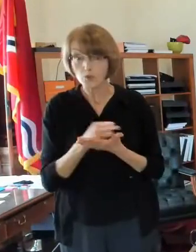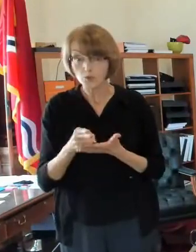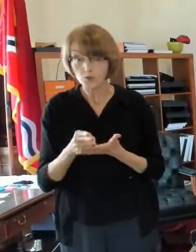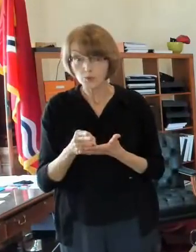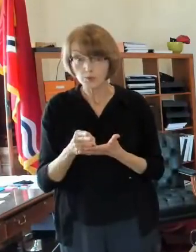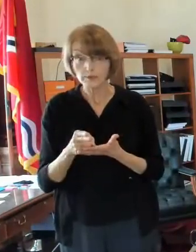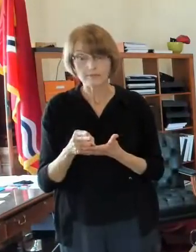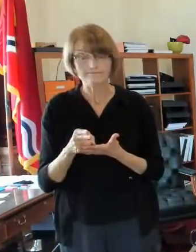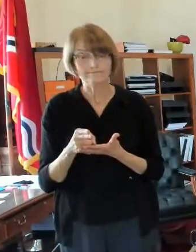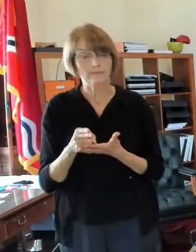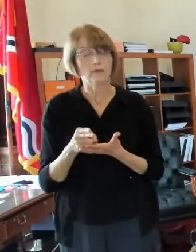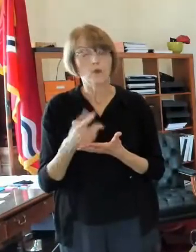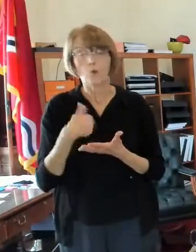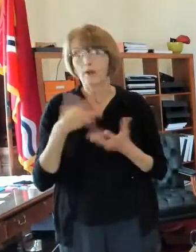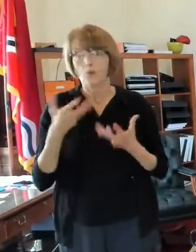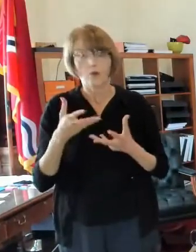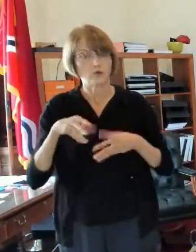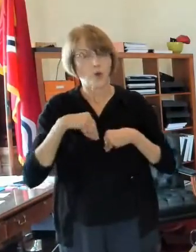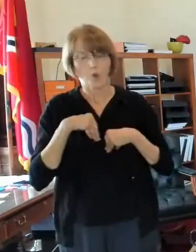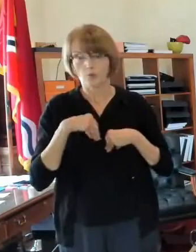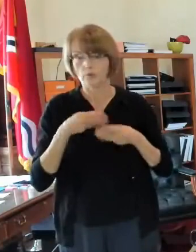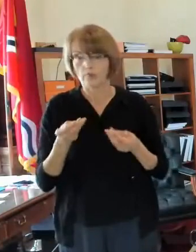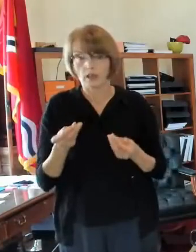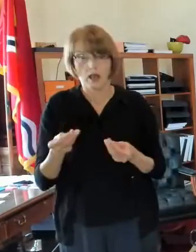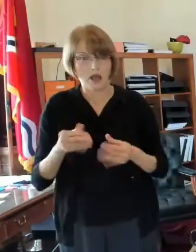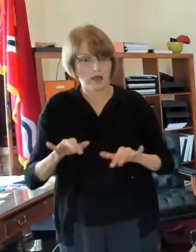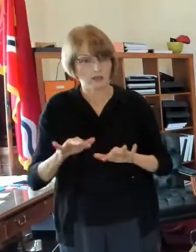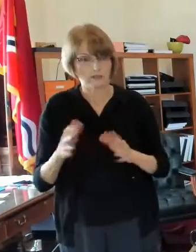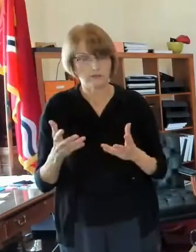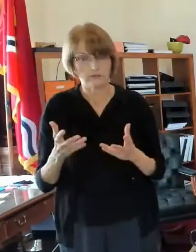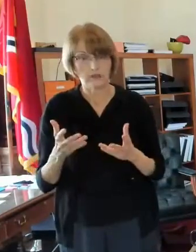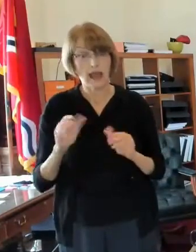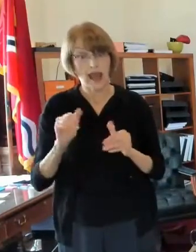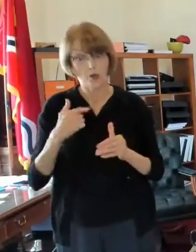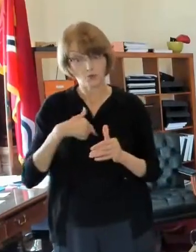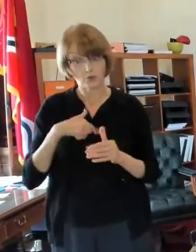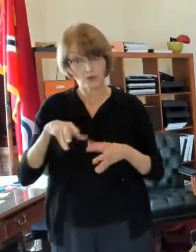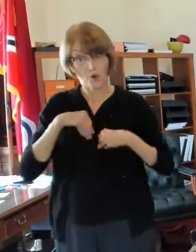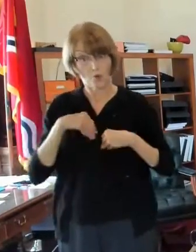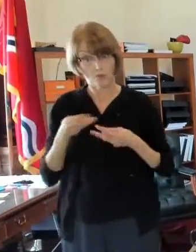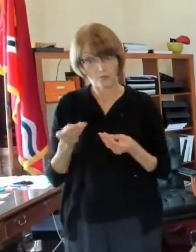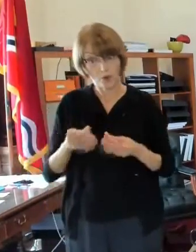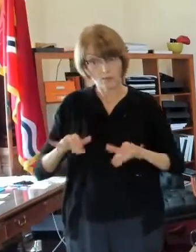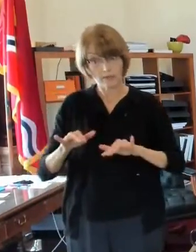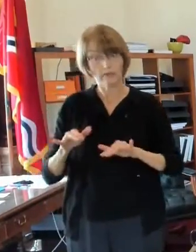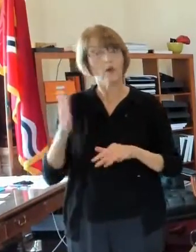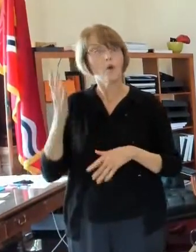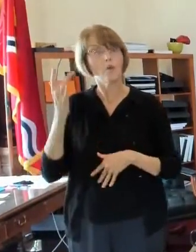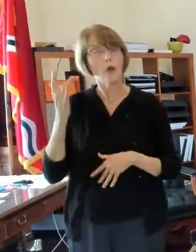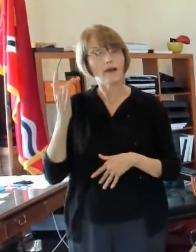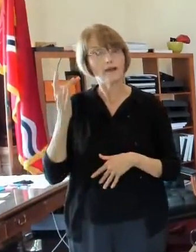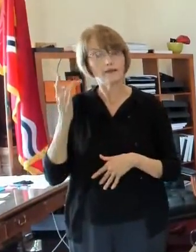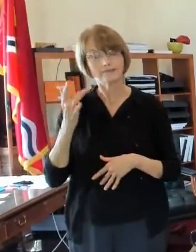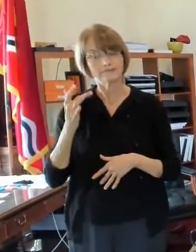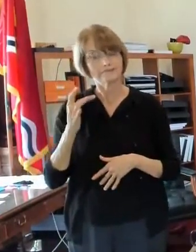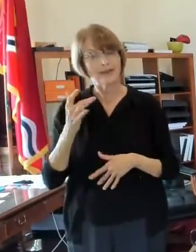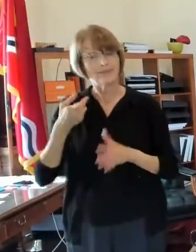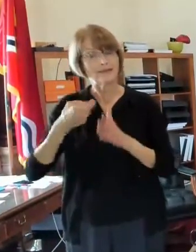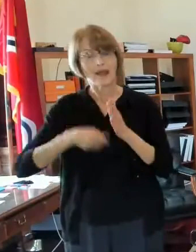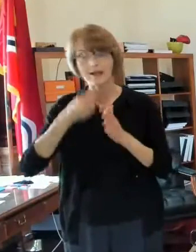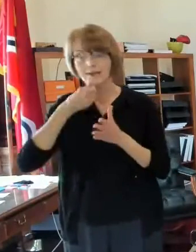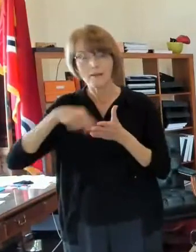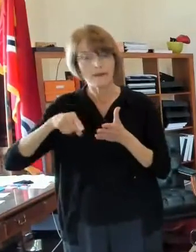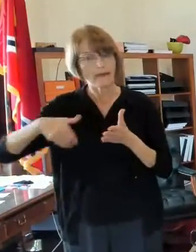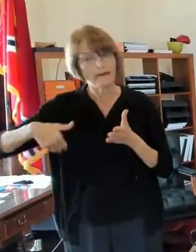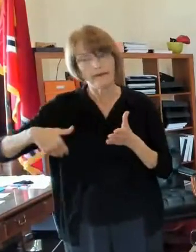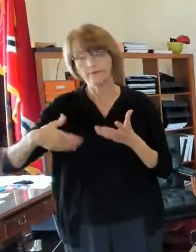are the owner of last resort the only way that we end up owning a property is because the property taxes have not been paid on it